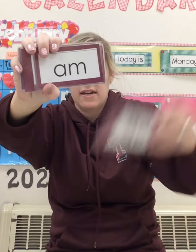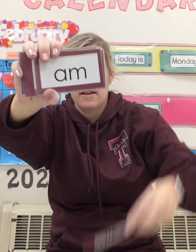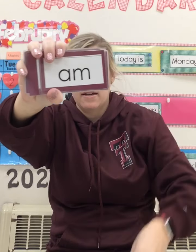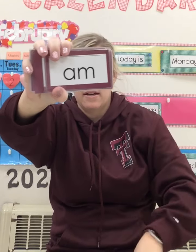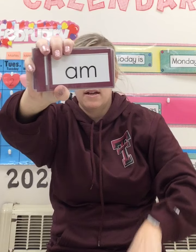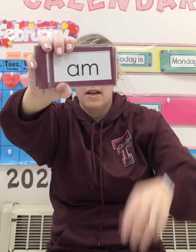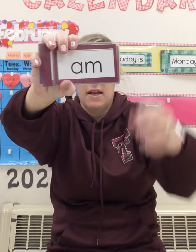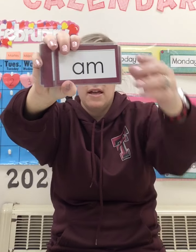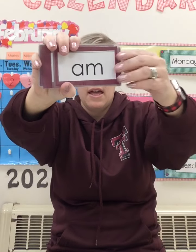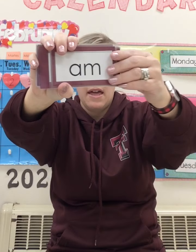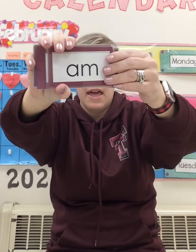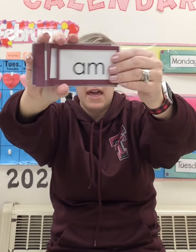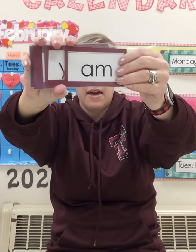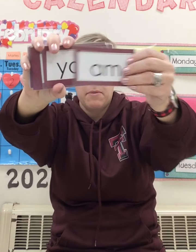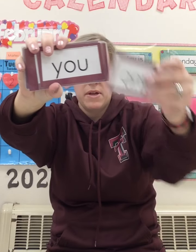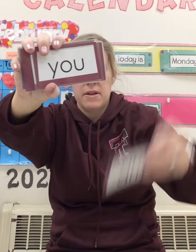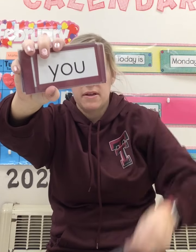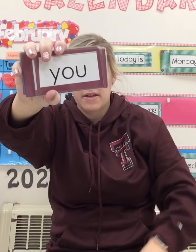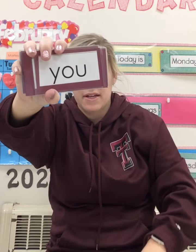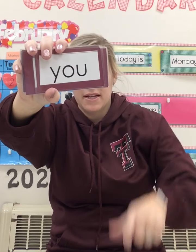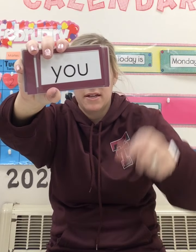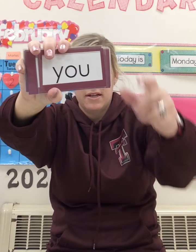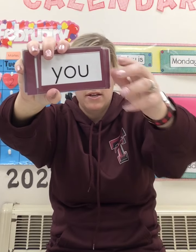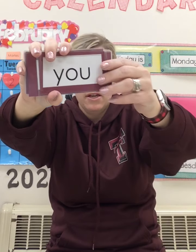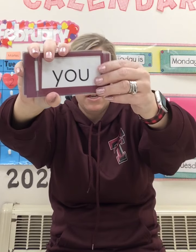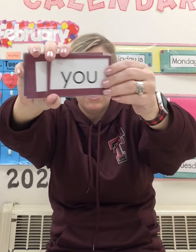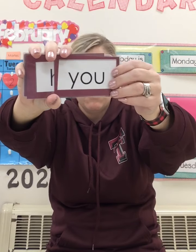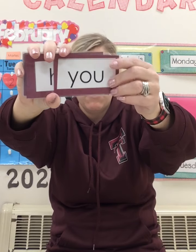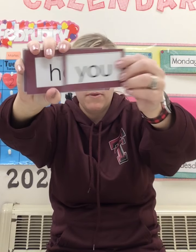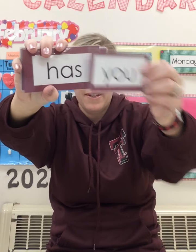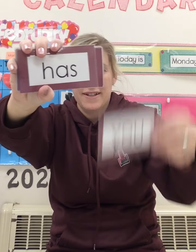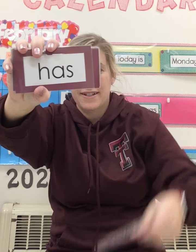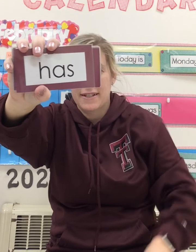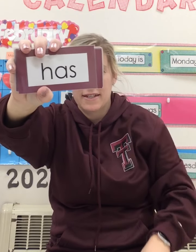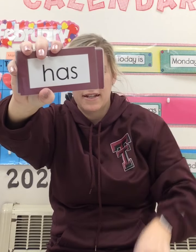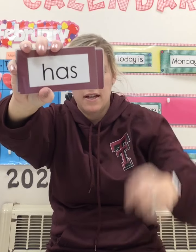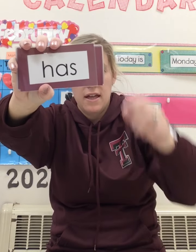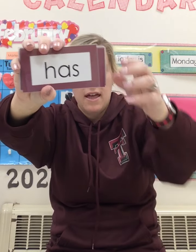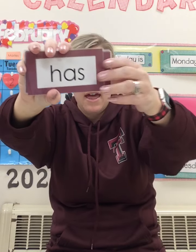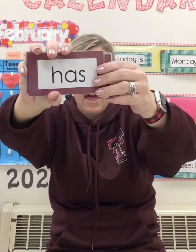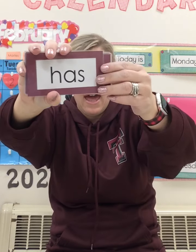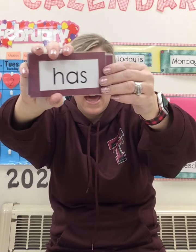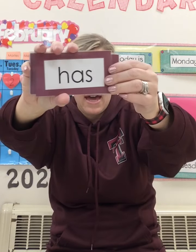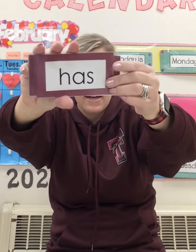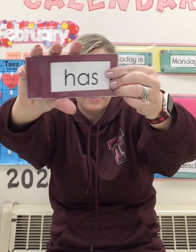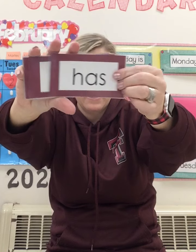am, you, has,